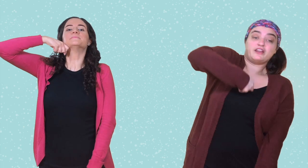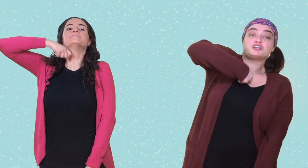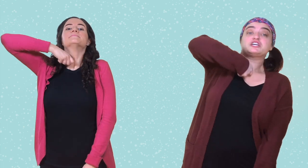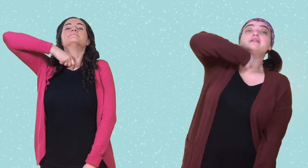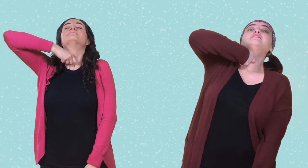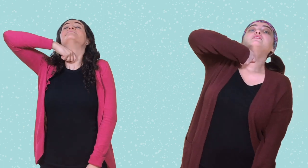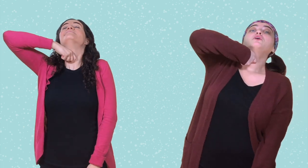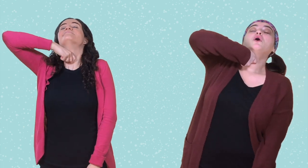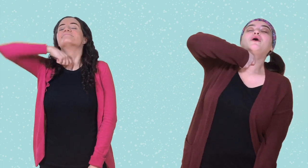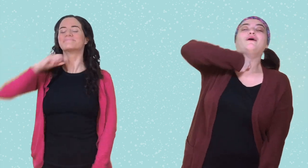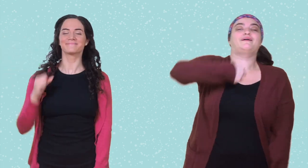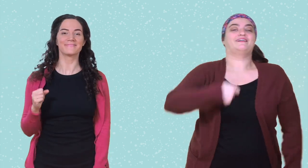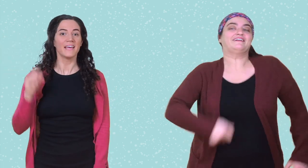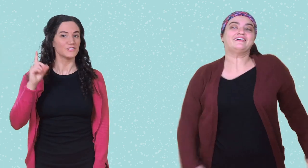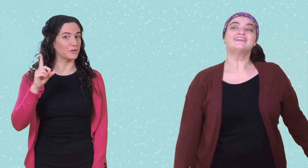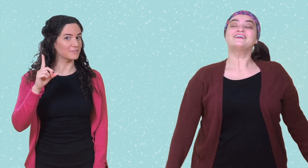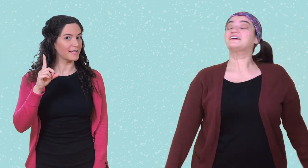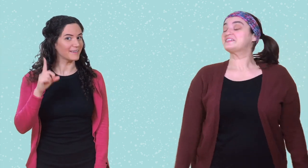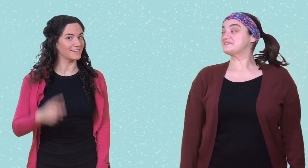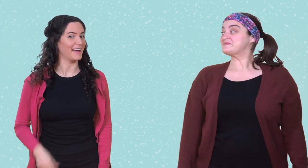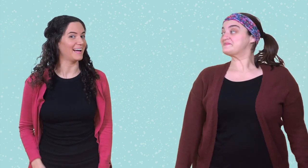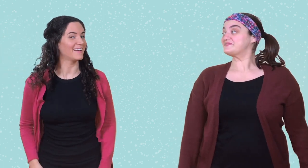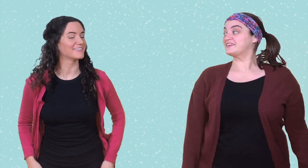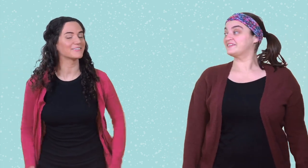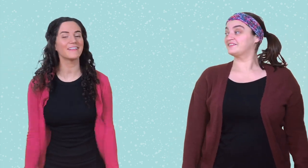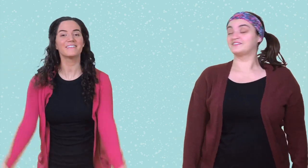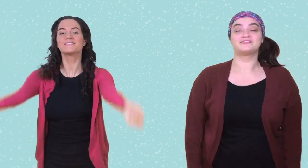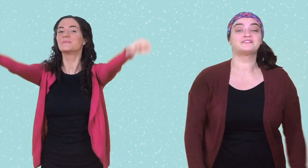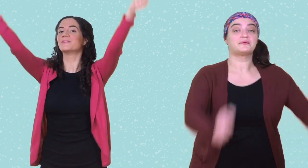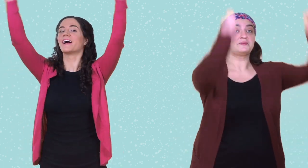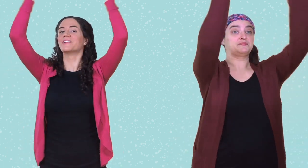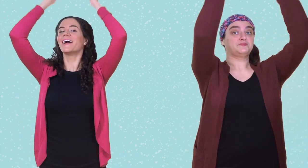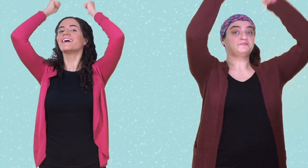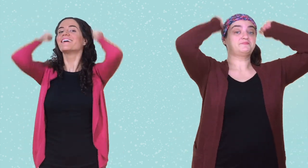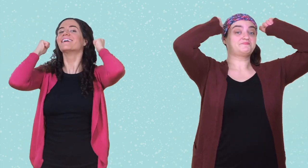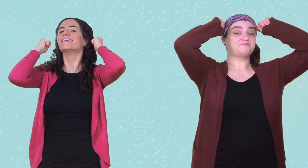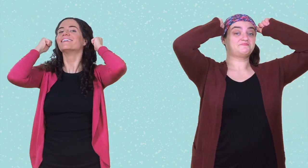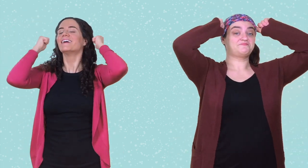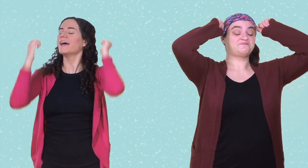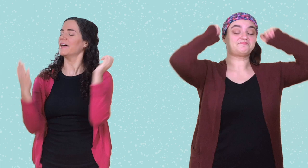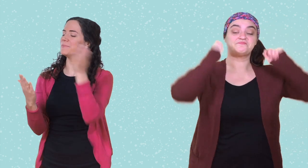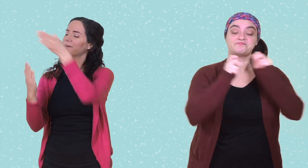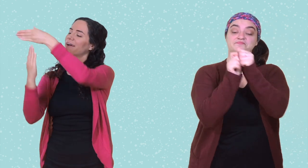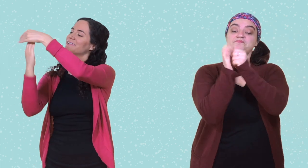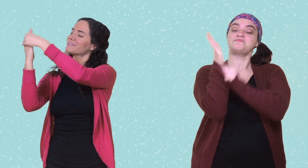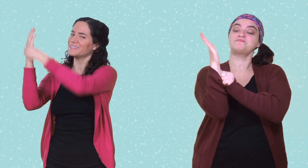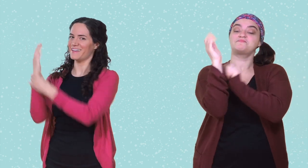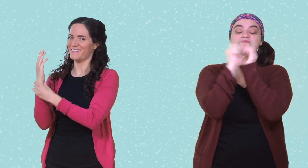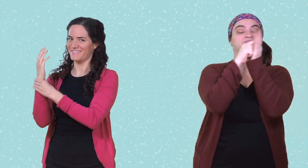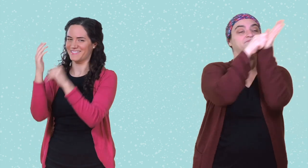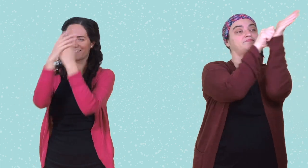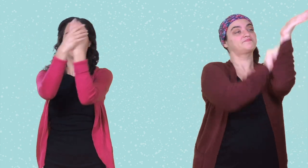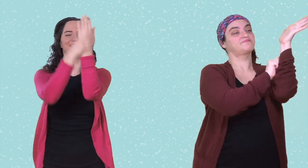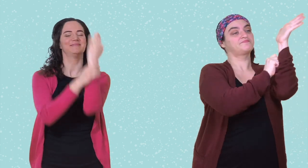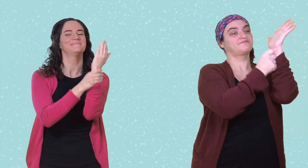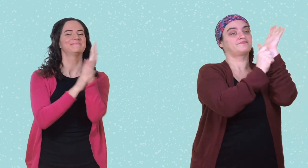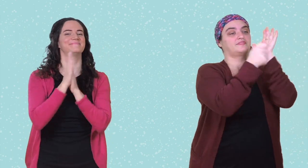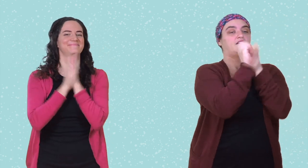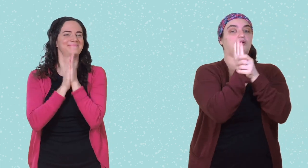all the way to your chin. Don't forget your hat and your gloves. Put on your hat. And put on your gloves.